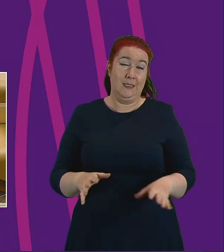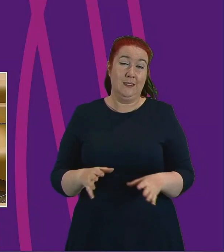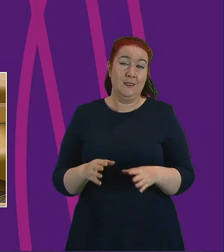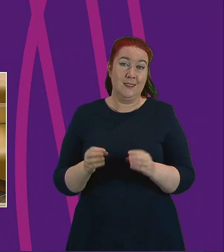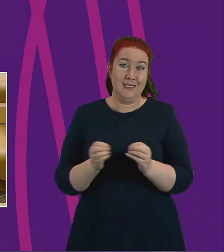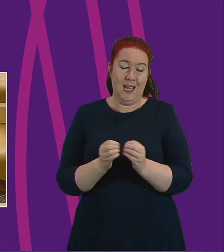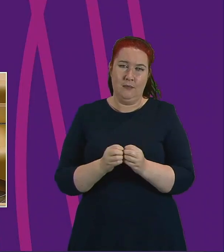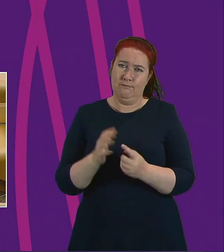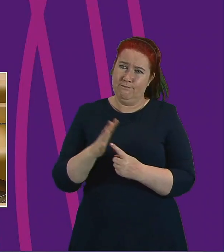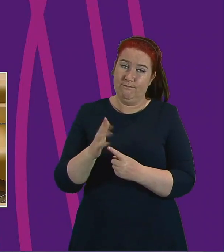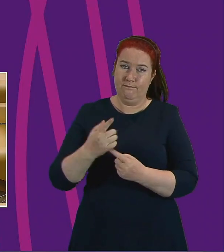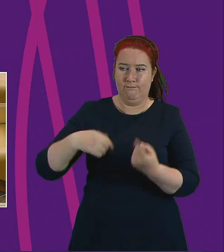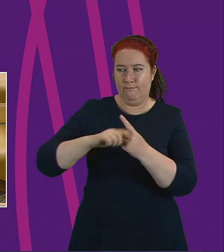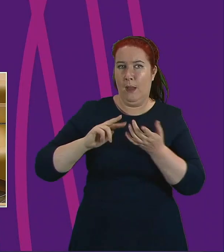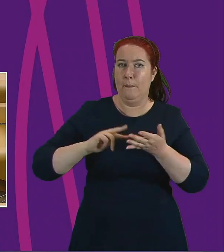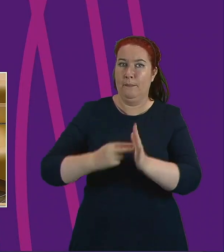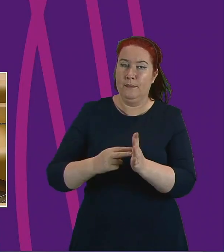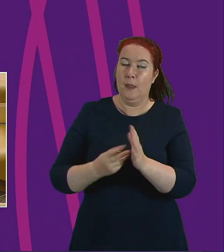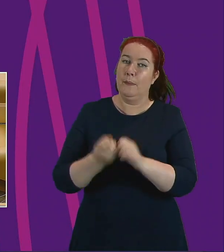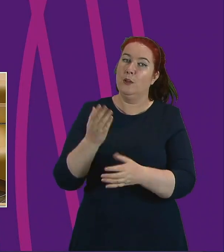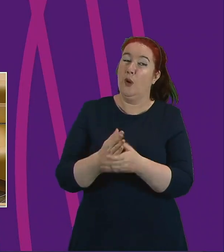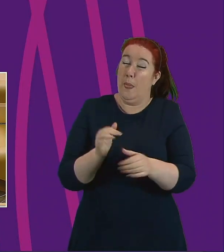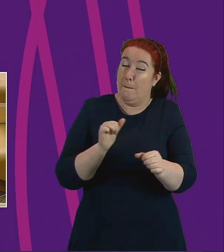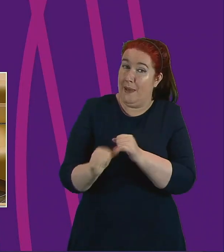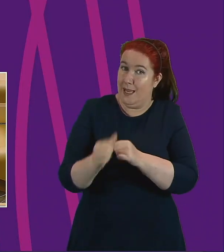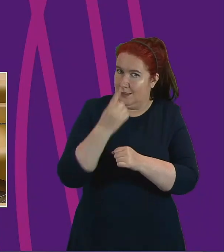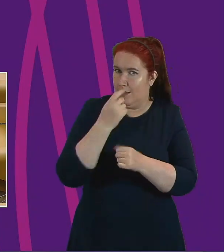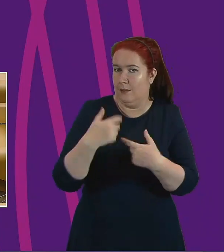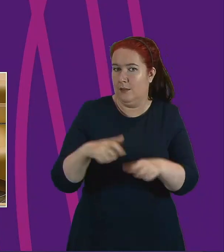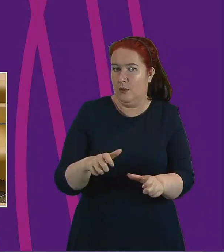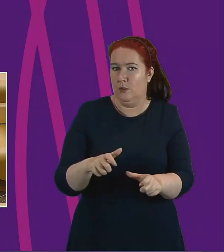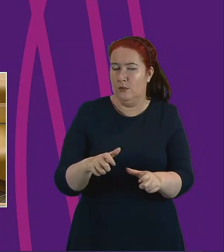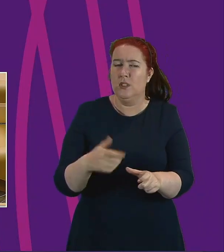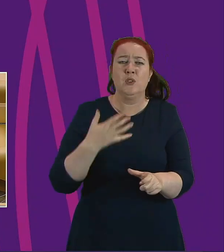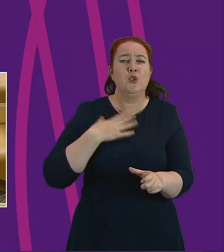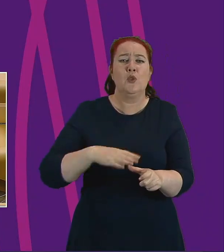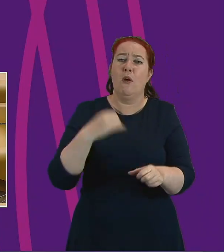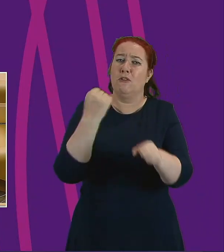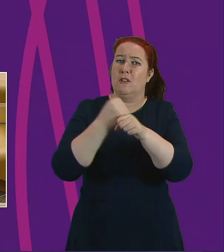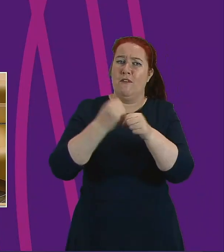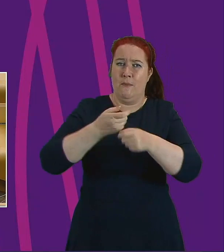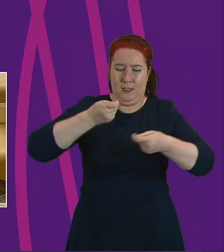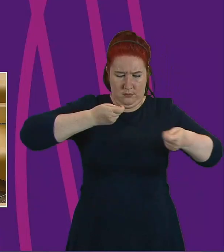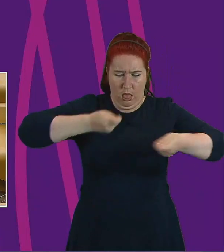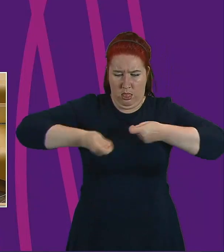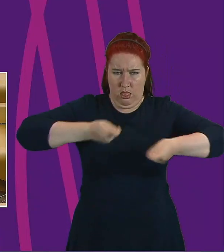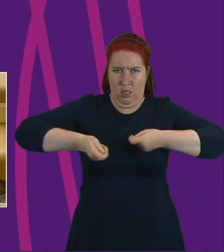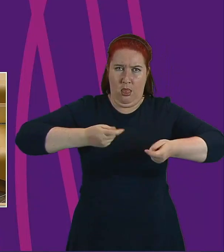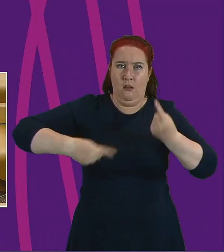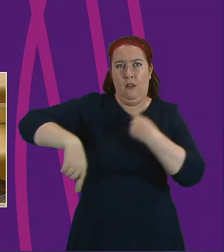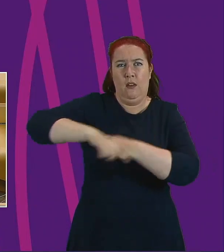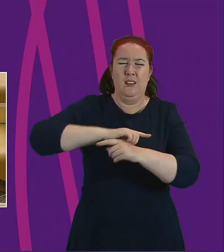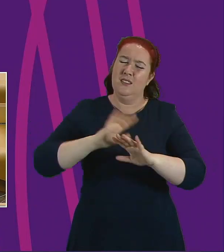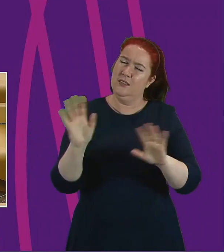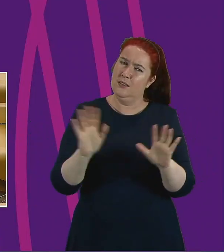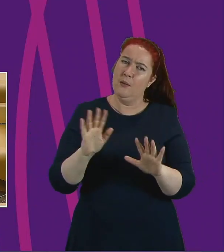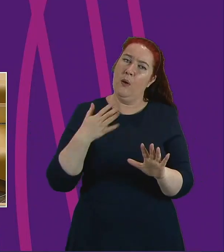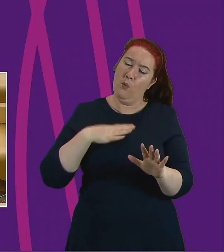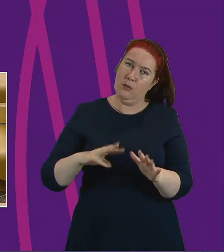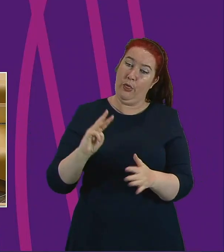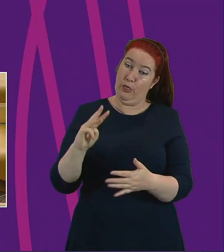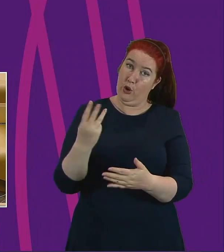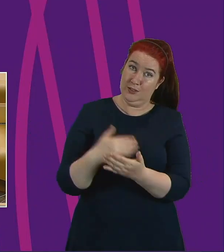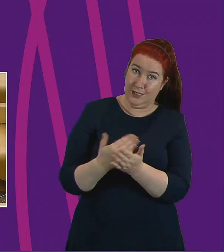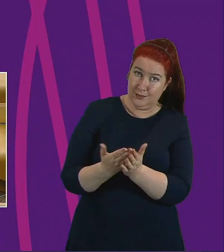to ensure that the best ways that happen. We do not want a top-down government knows best approach. What we need to do is put the third sector